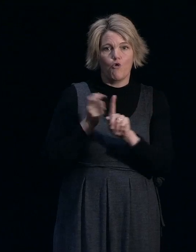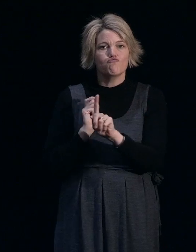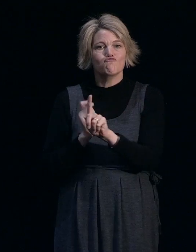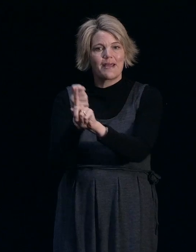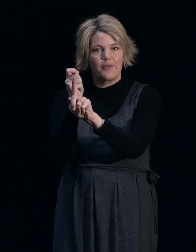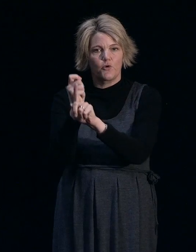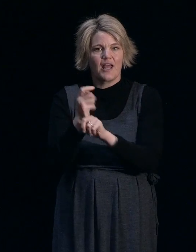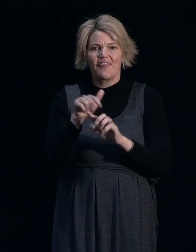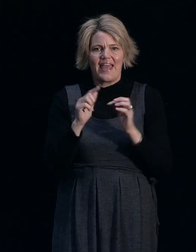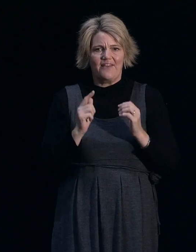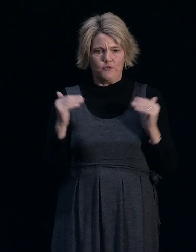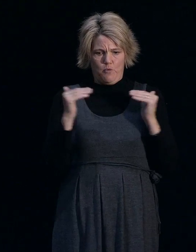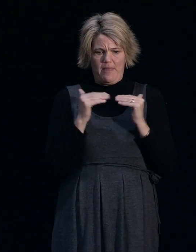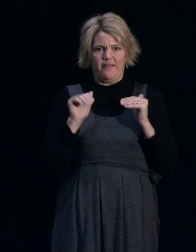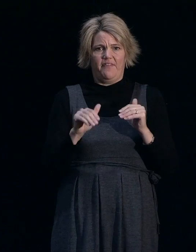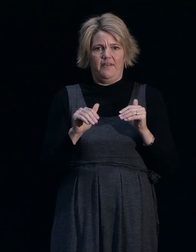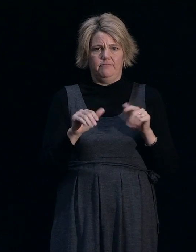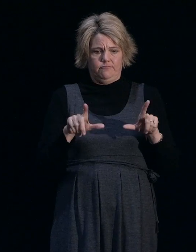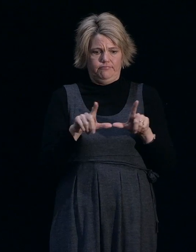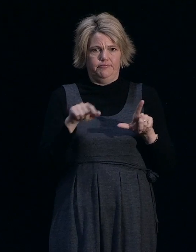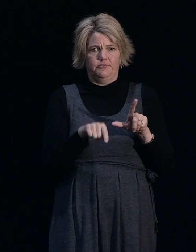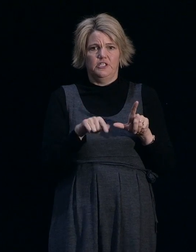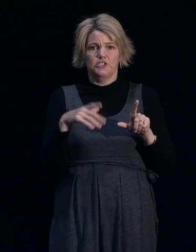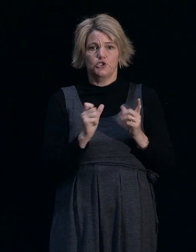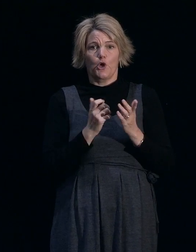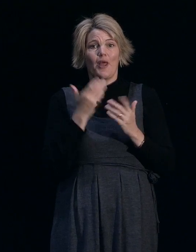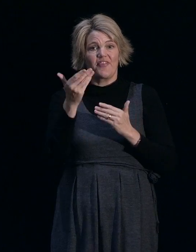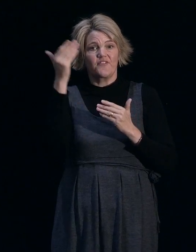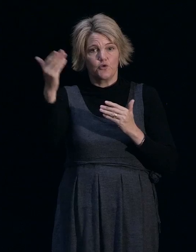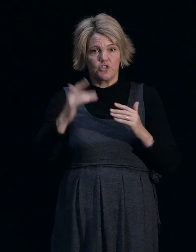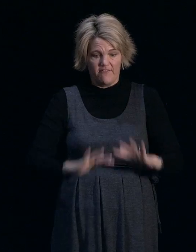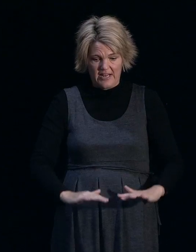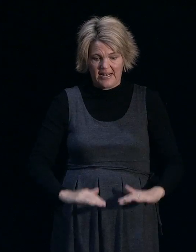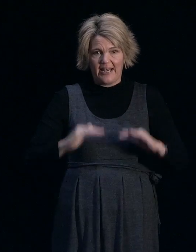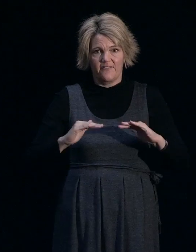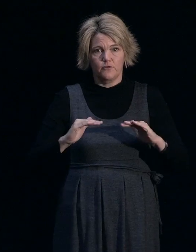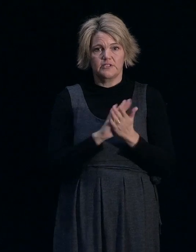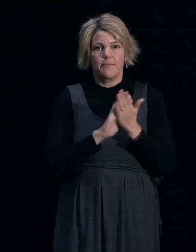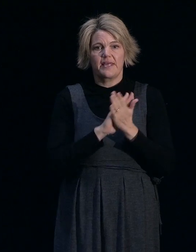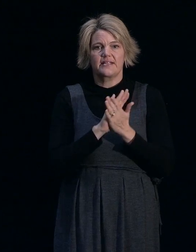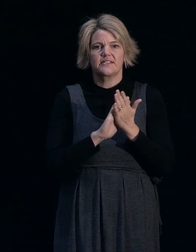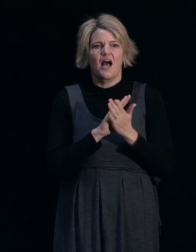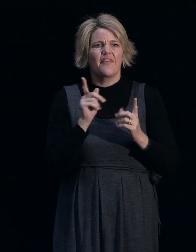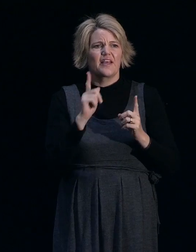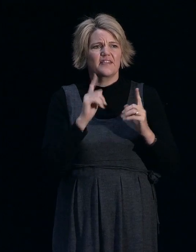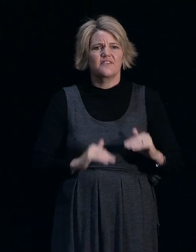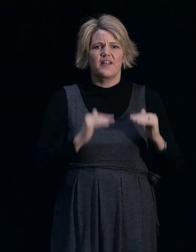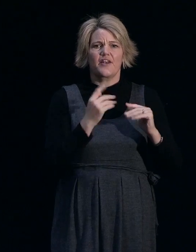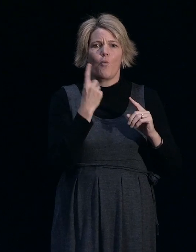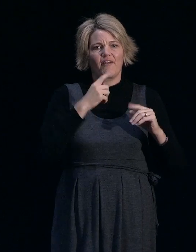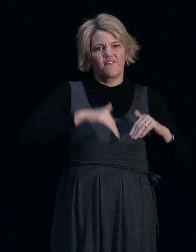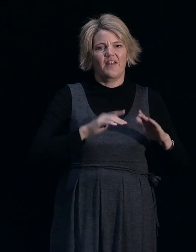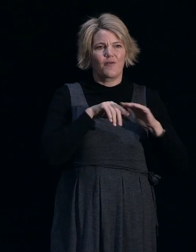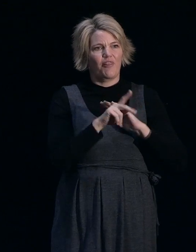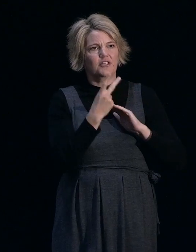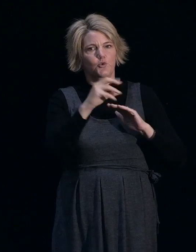they're going to have to meet the one in 50 year flood levels. And if it requires a resource consent, they'll need to meet the one in 200 year flood levels. So there